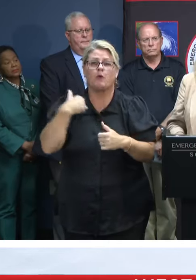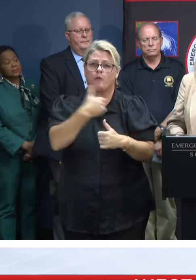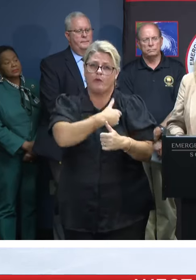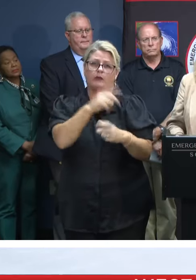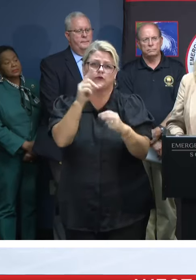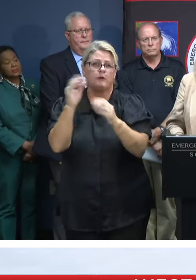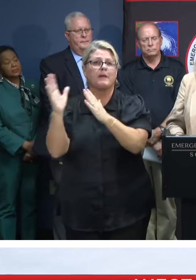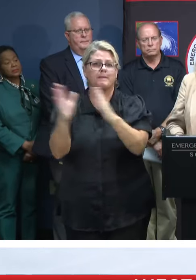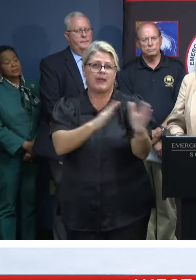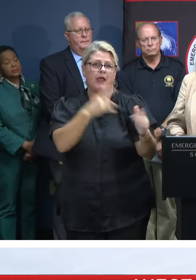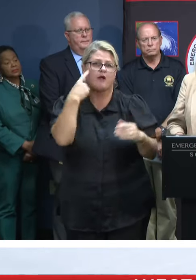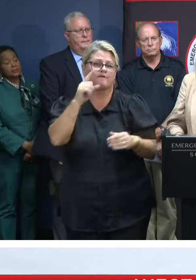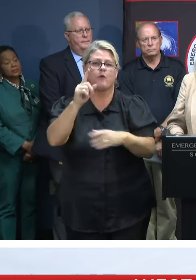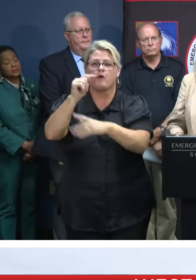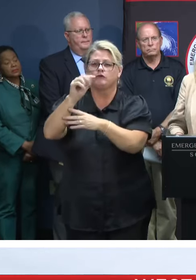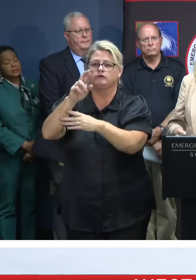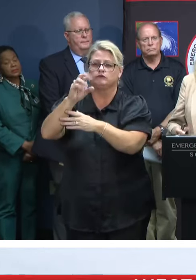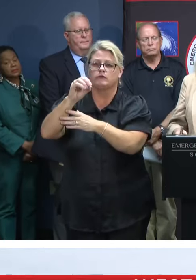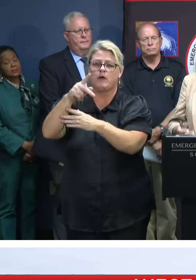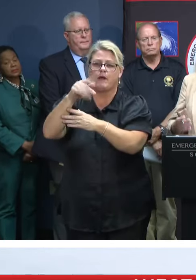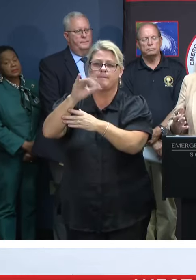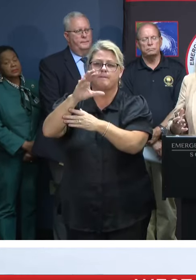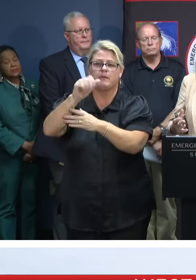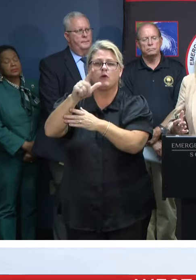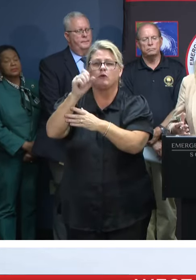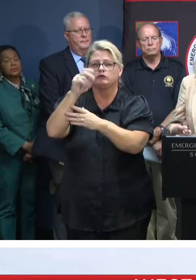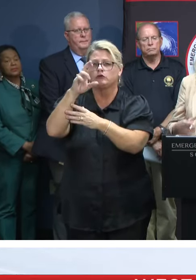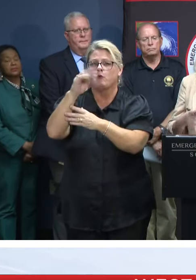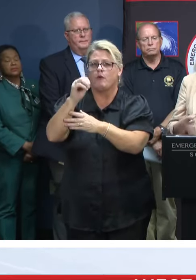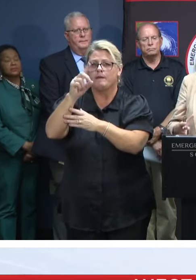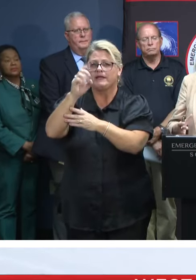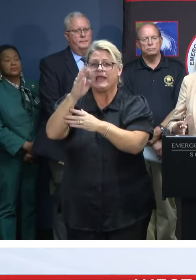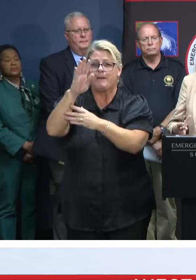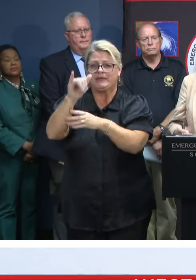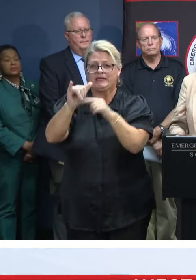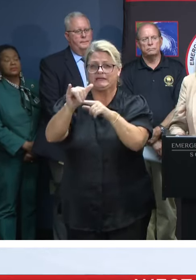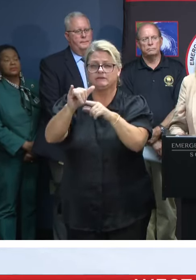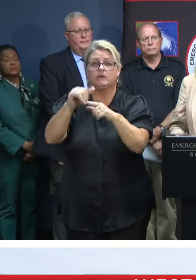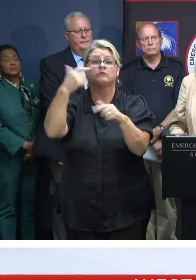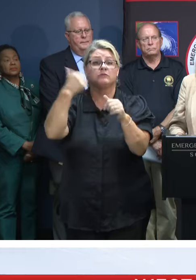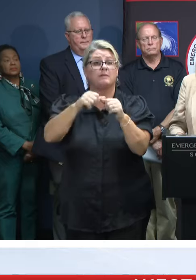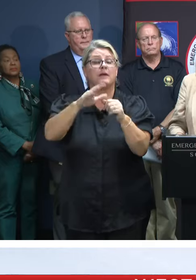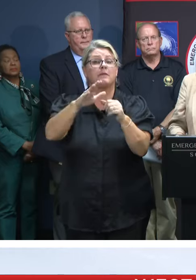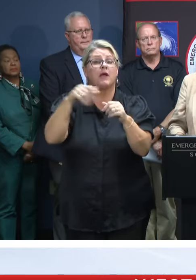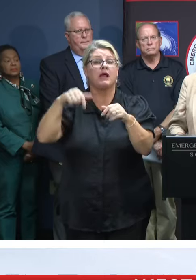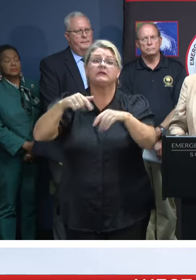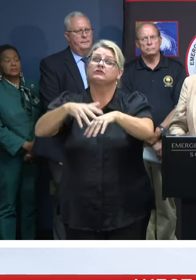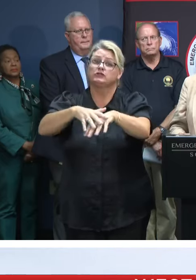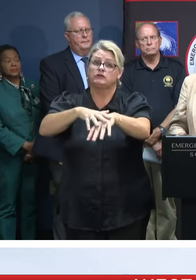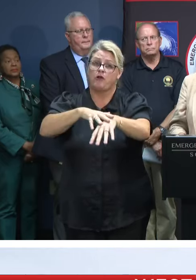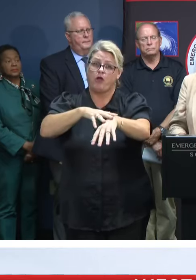for Tropical Storm Debbie. As you've heard, this storm is a slow-moving storm with significant rainfall projections.